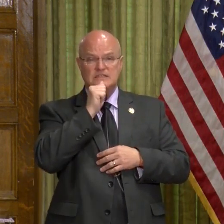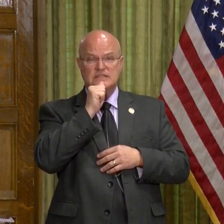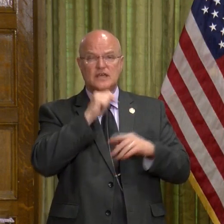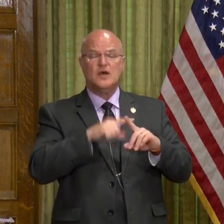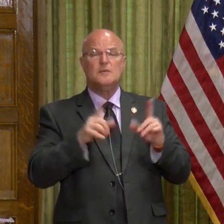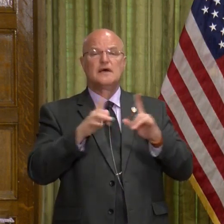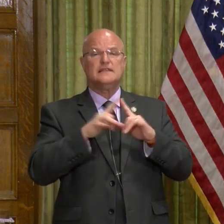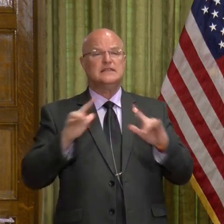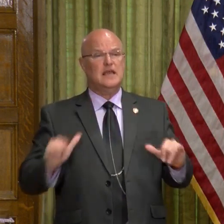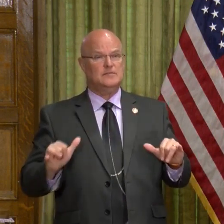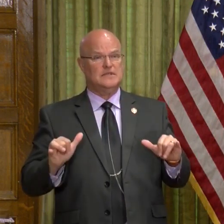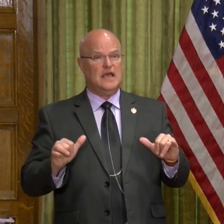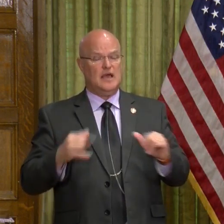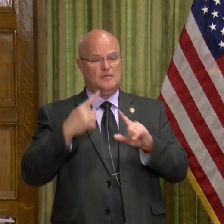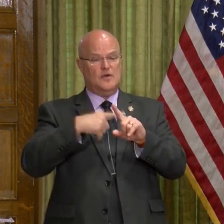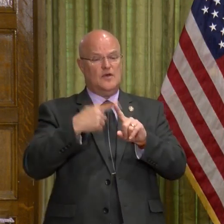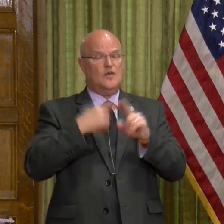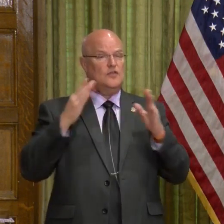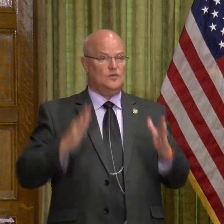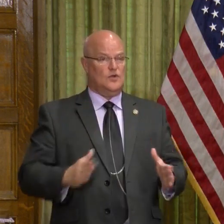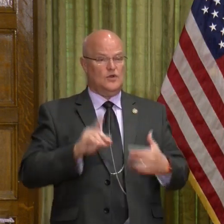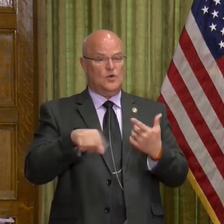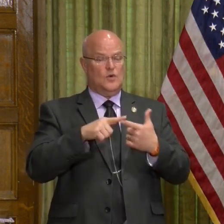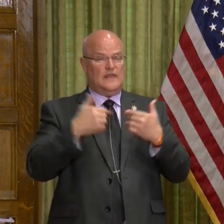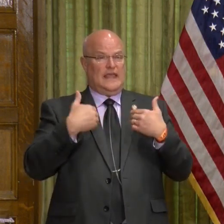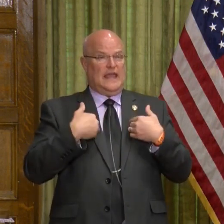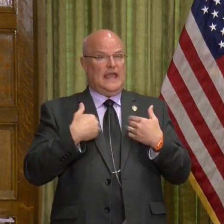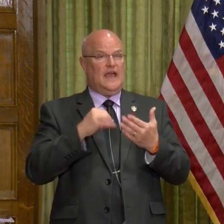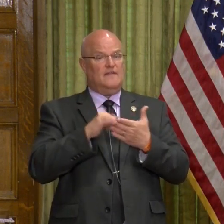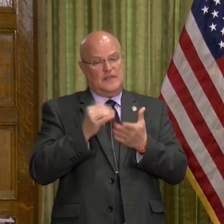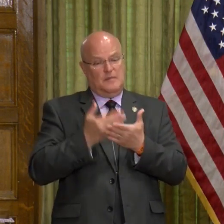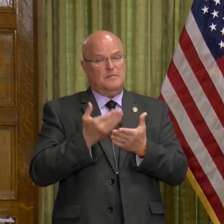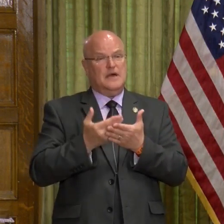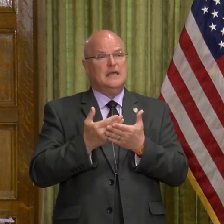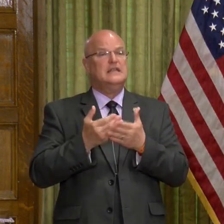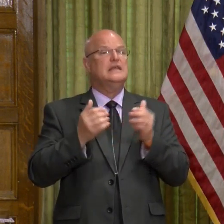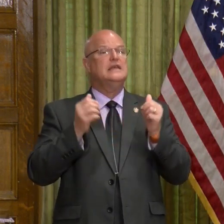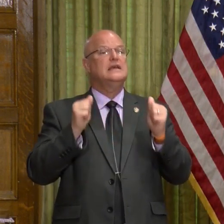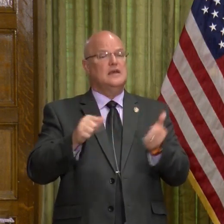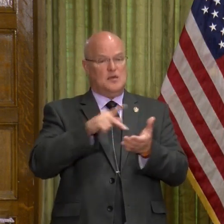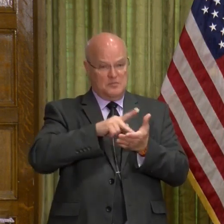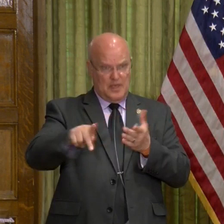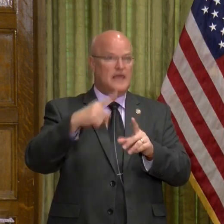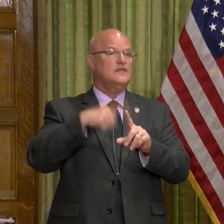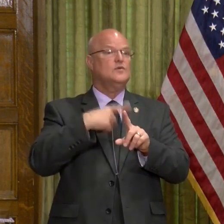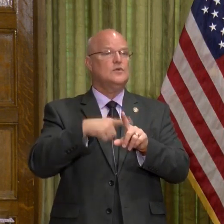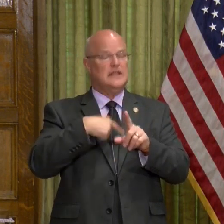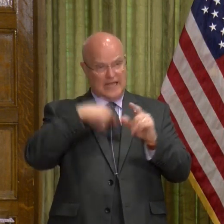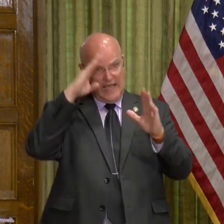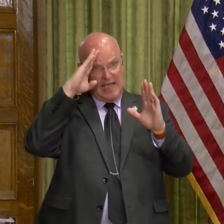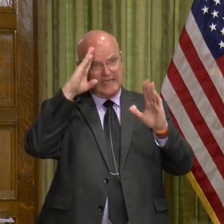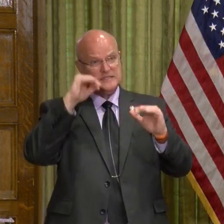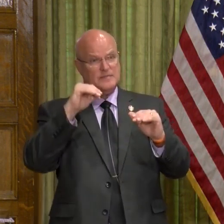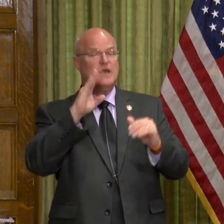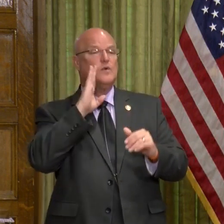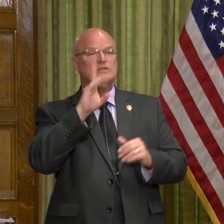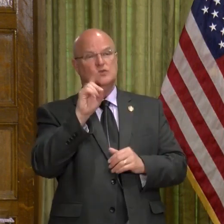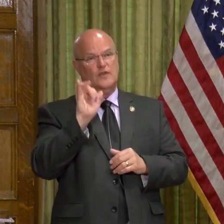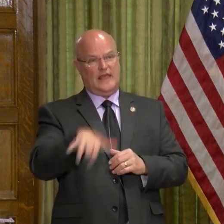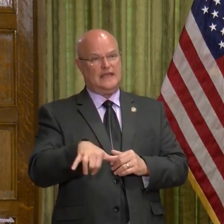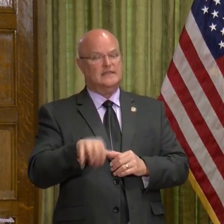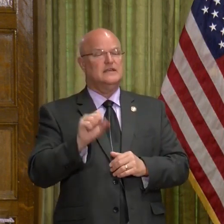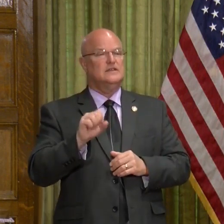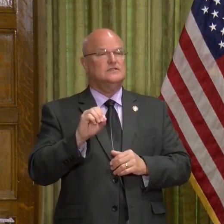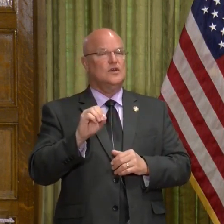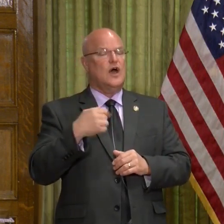But at the same time, the renters, when they have the money, they ought to be paying the rent, and I expect that they are doing that.